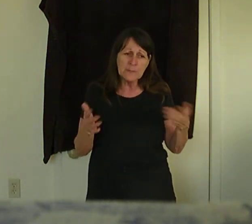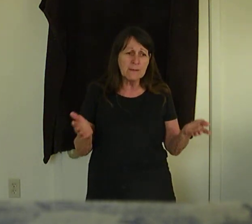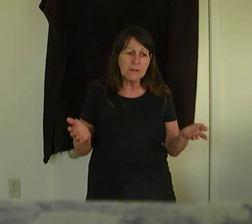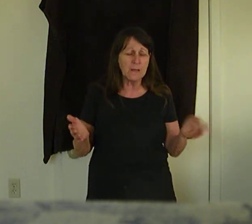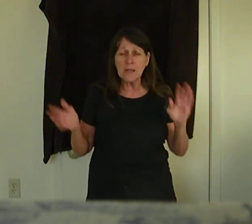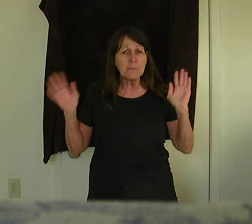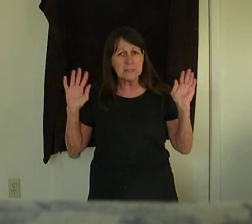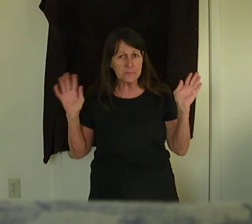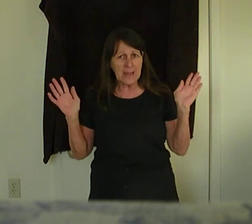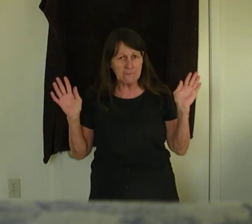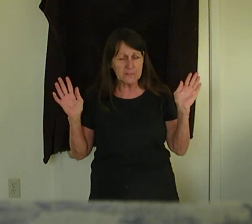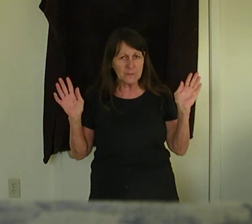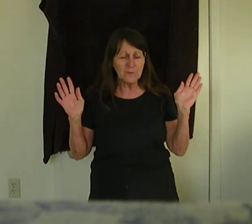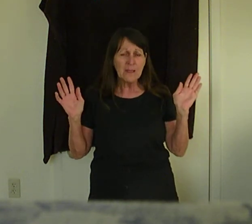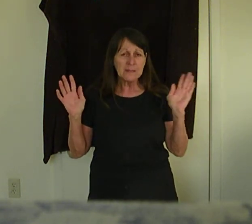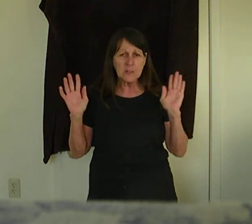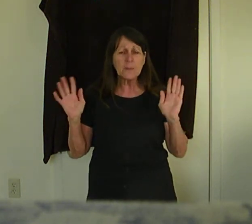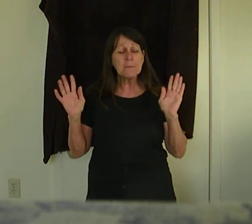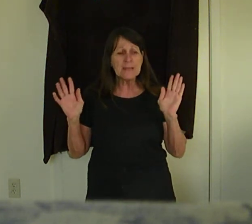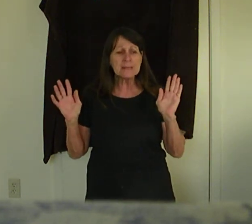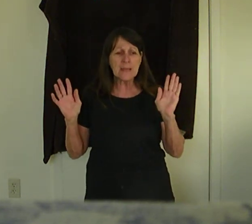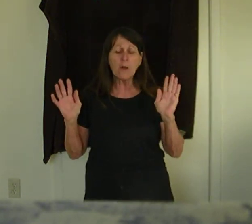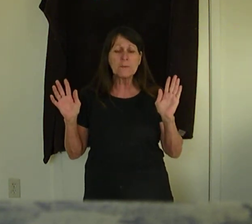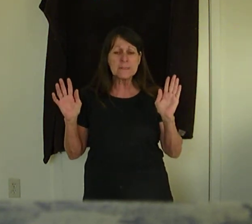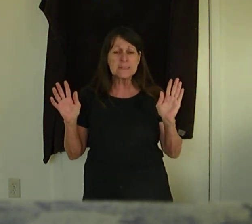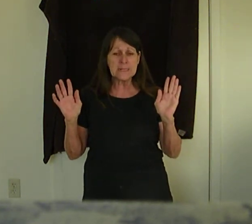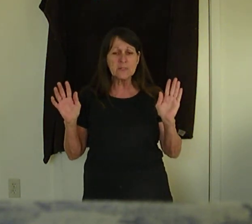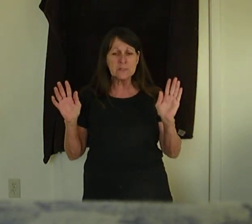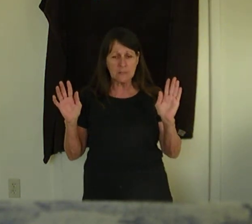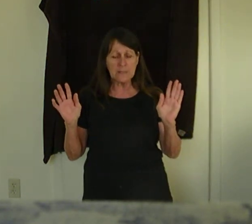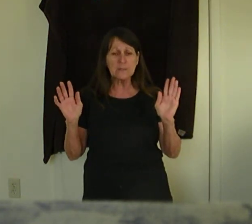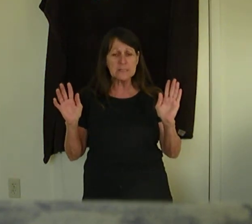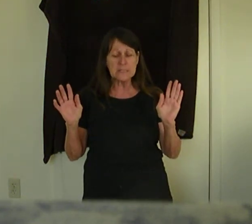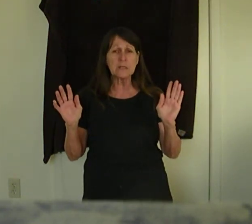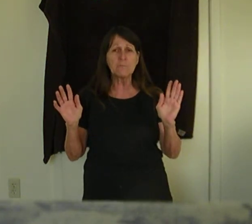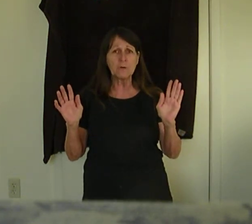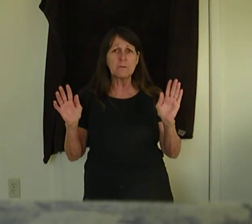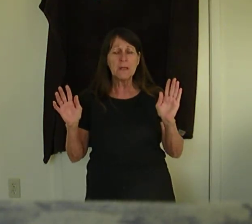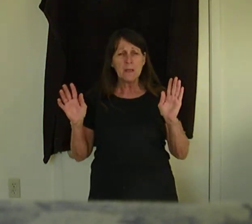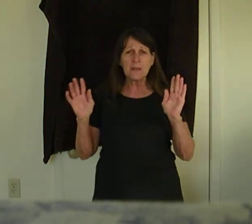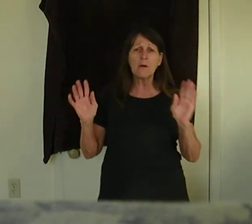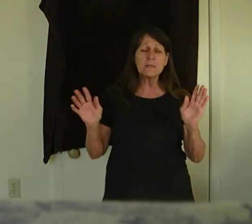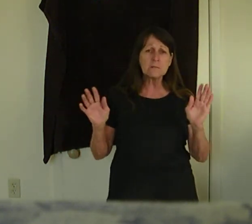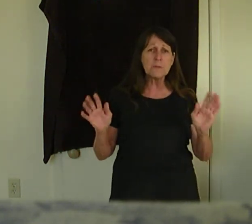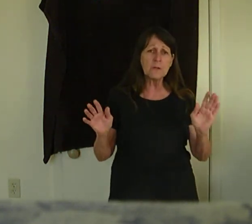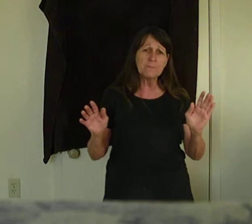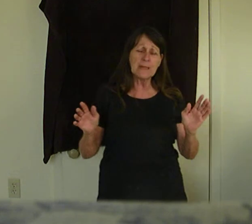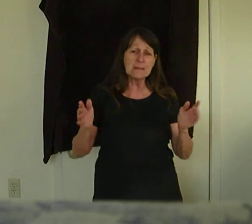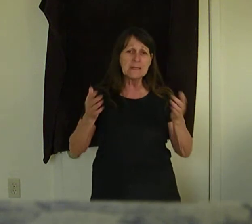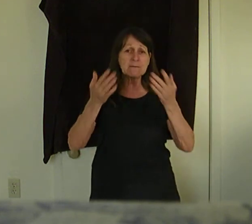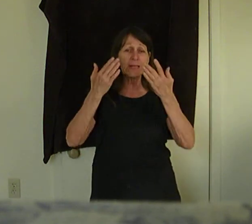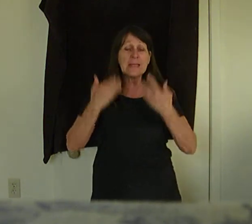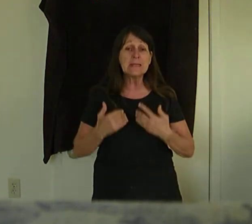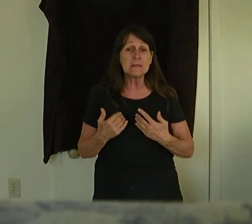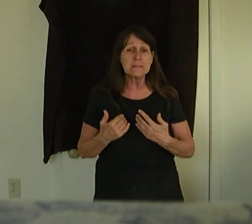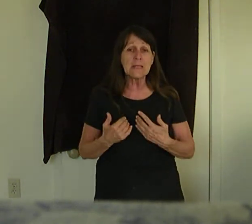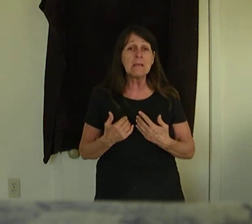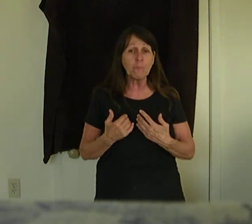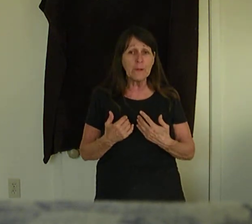love God, not because we have to. You be blessed. hope that this teaching is going be the teaching for you. The Holy Spirit lives in us if we